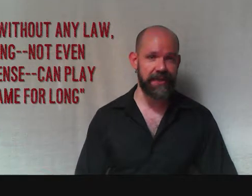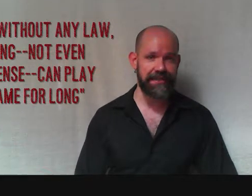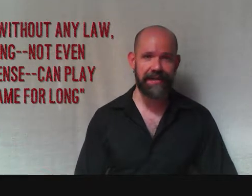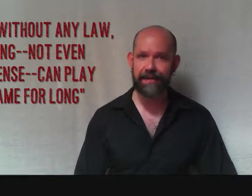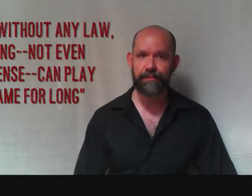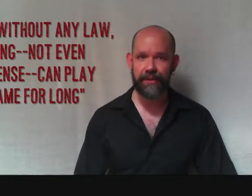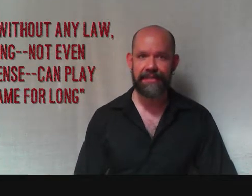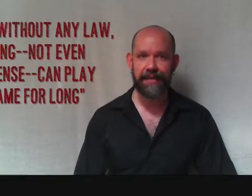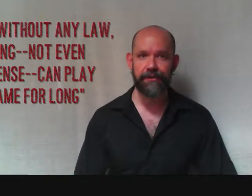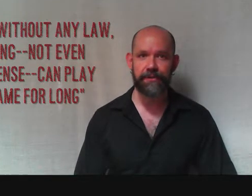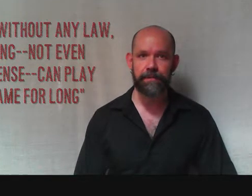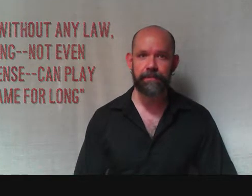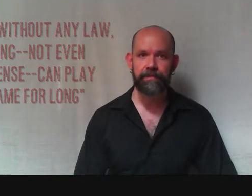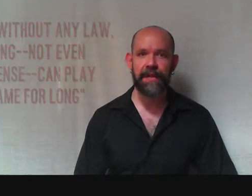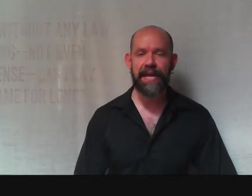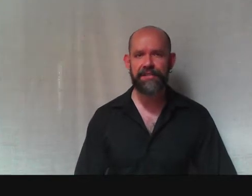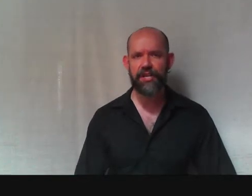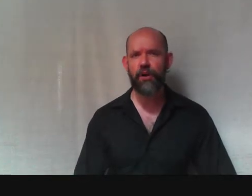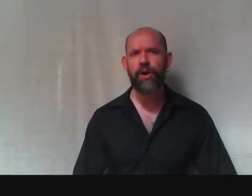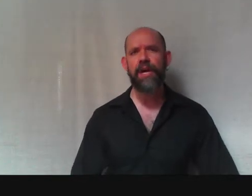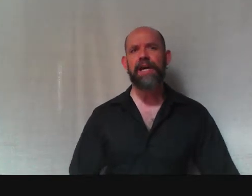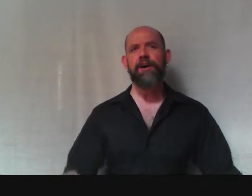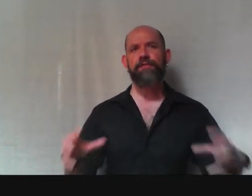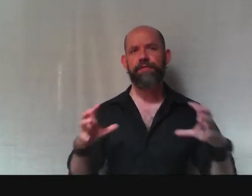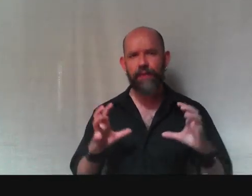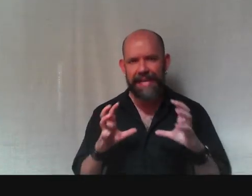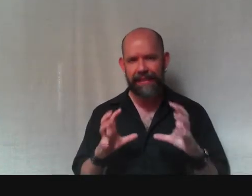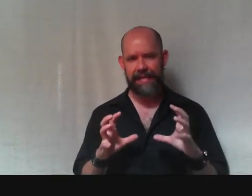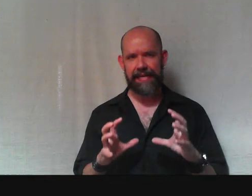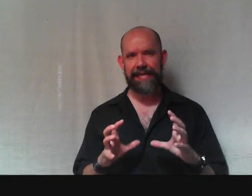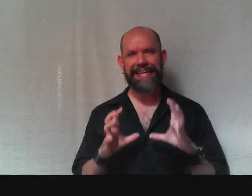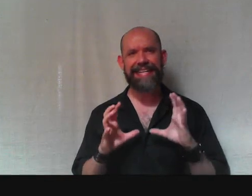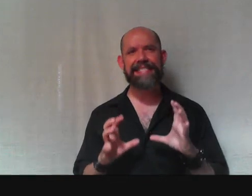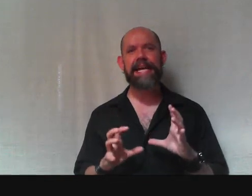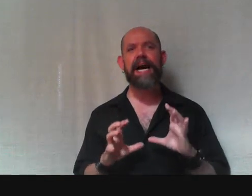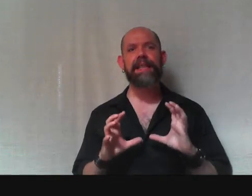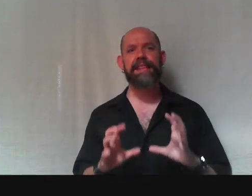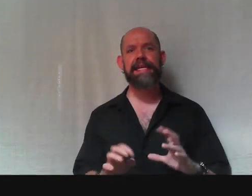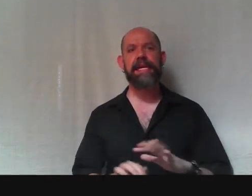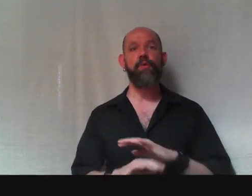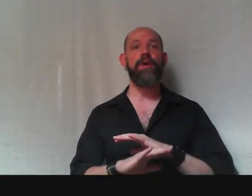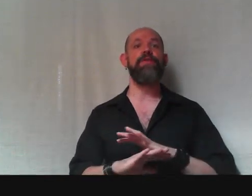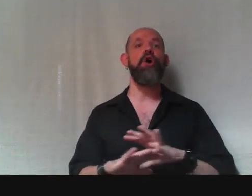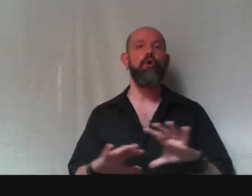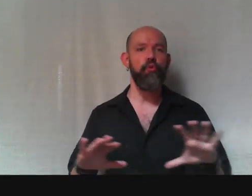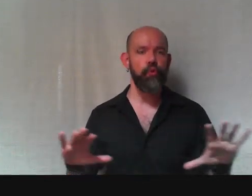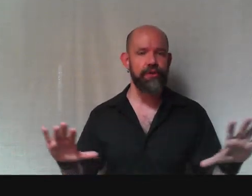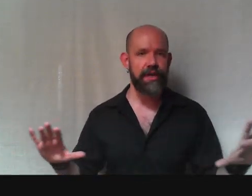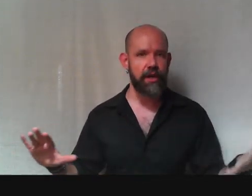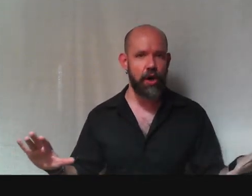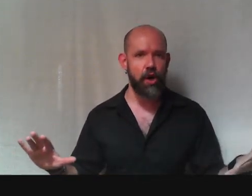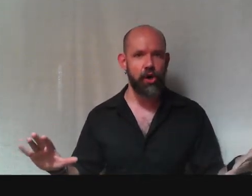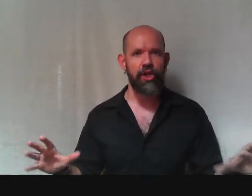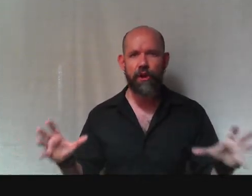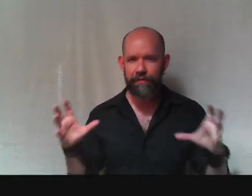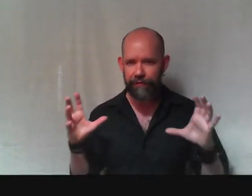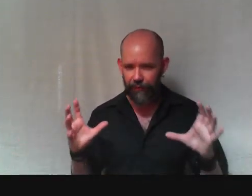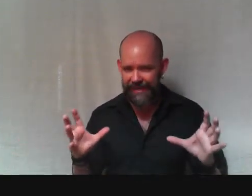as Kant points out. And so, free thinking is not thinking with no rules at all. Free